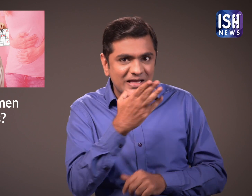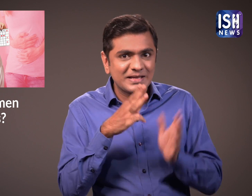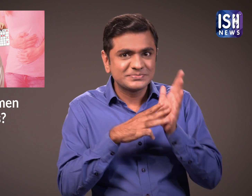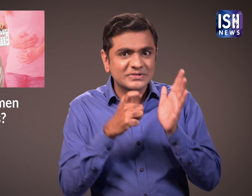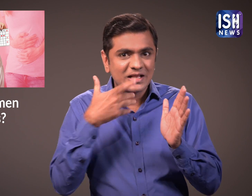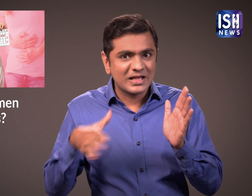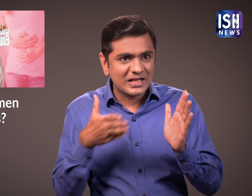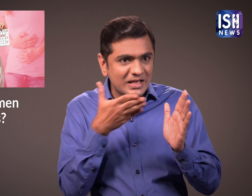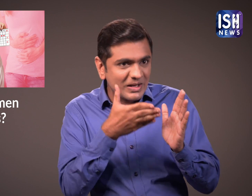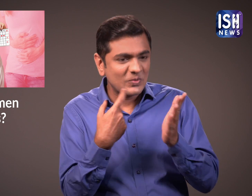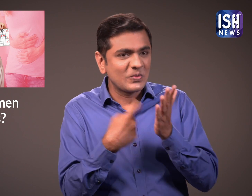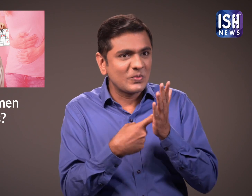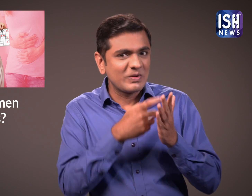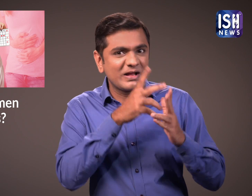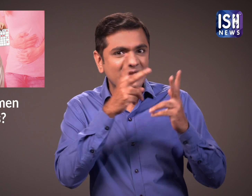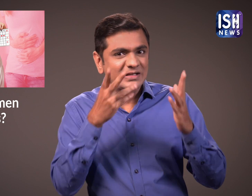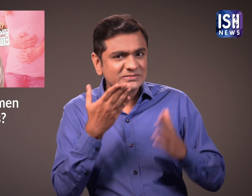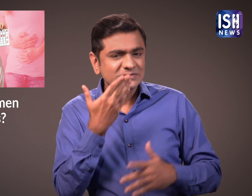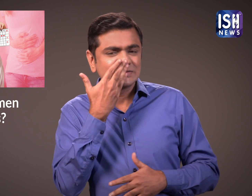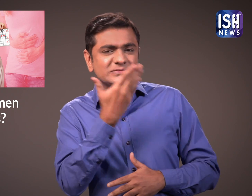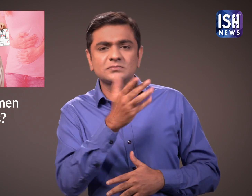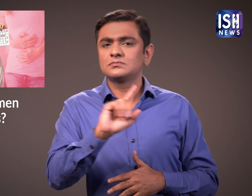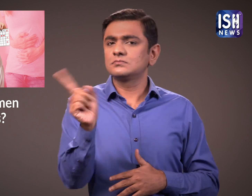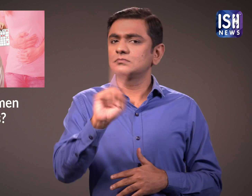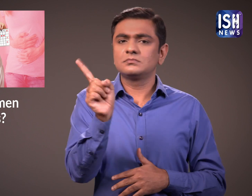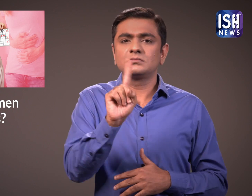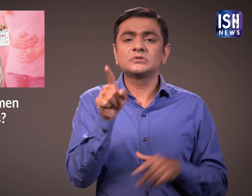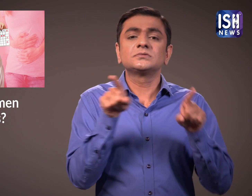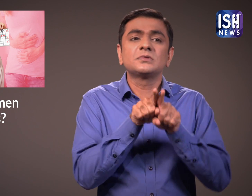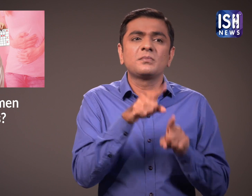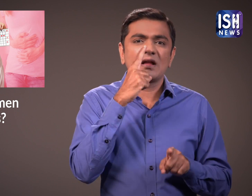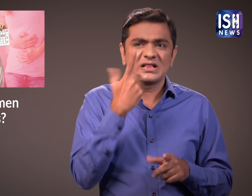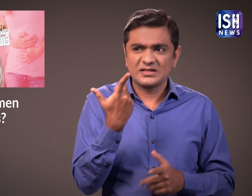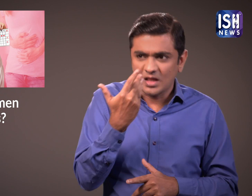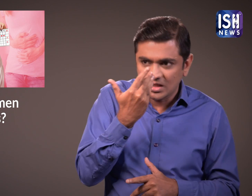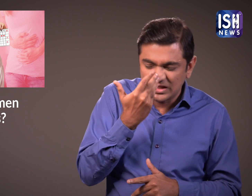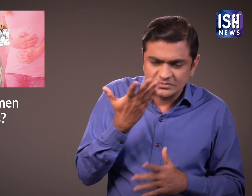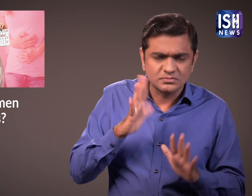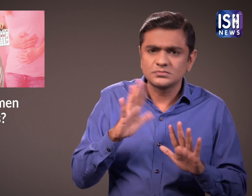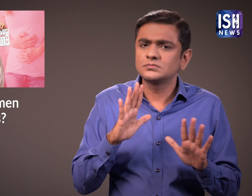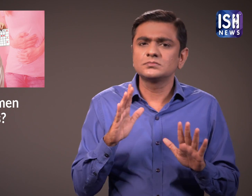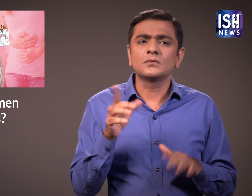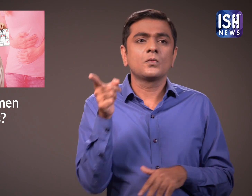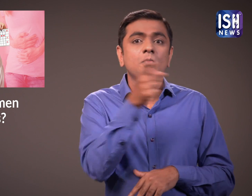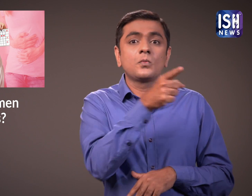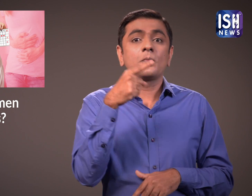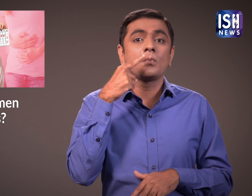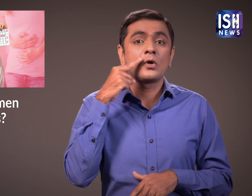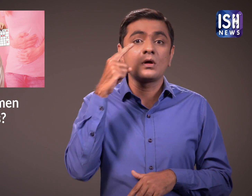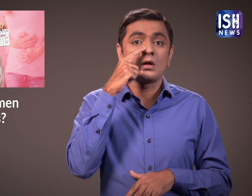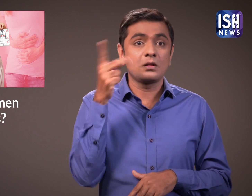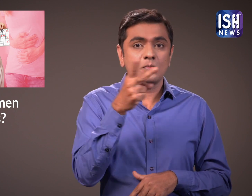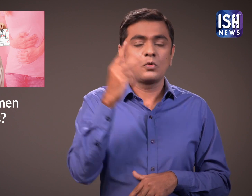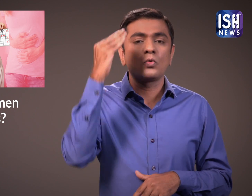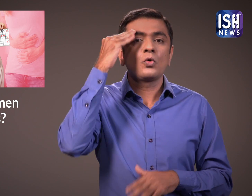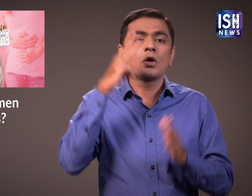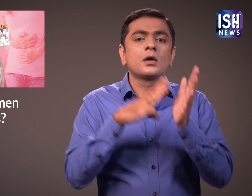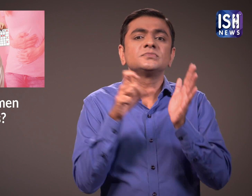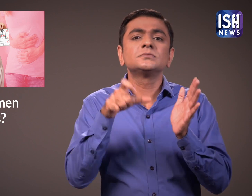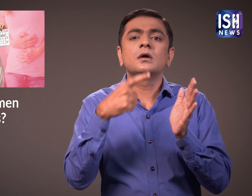and women must not be ashamed about it. It is necessary